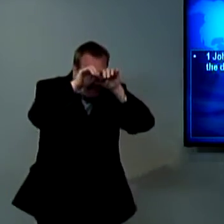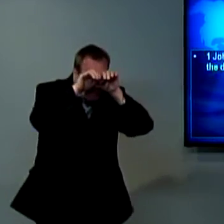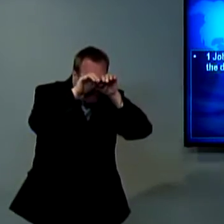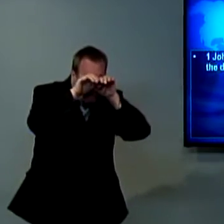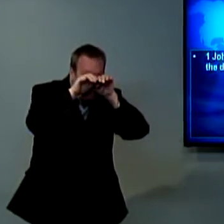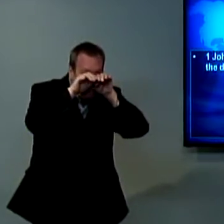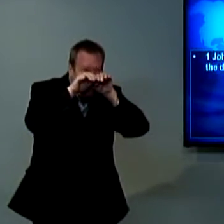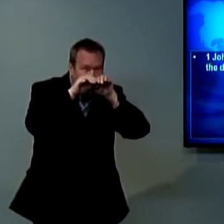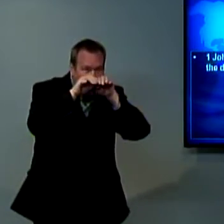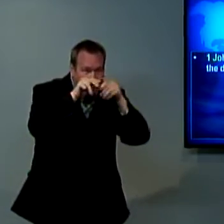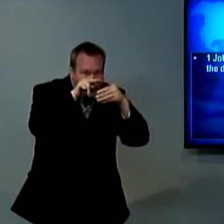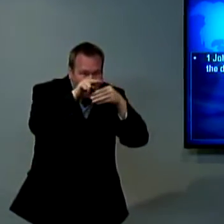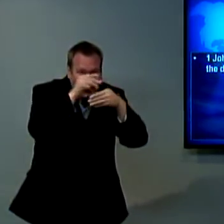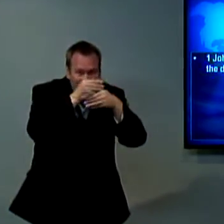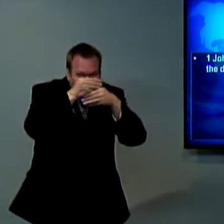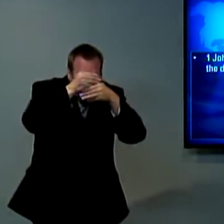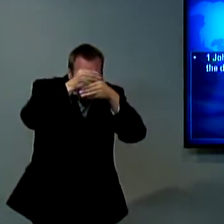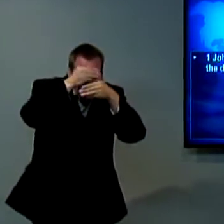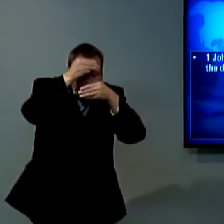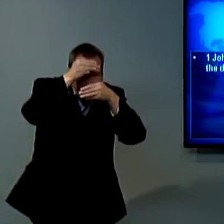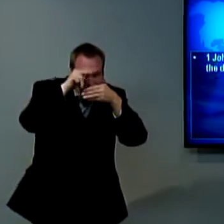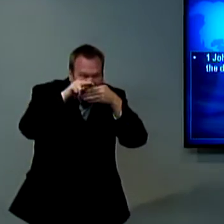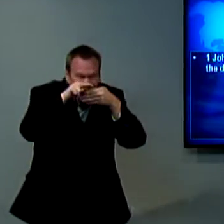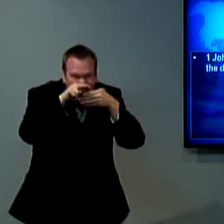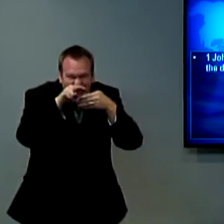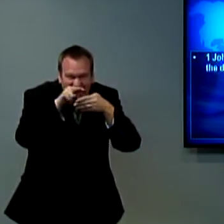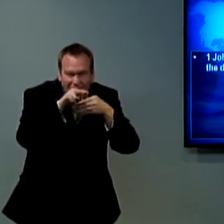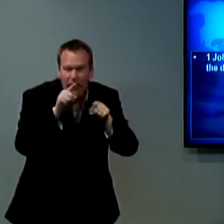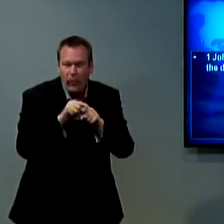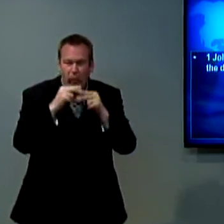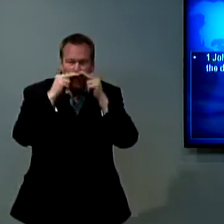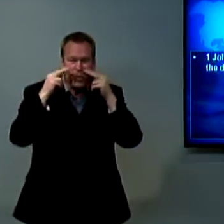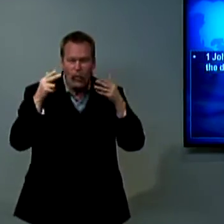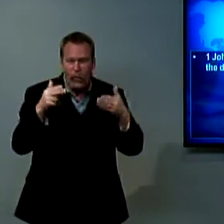and spy in your window and see what you do in your home.